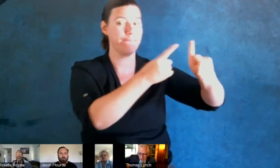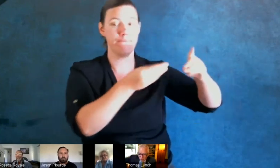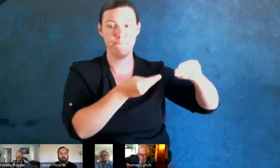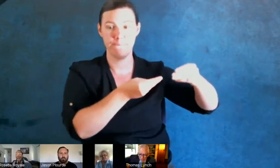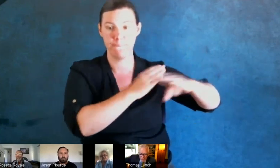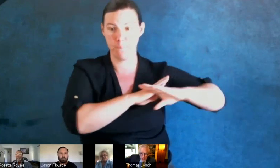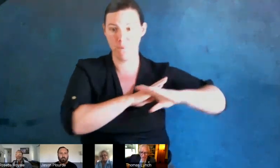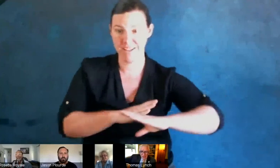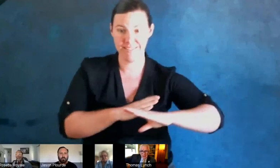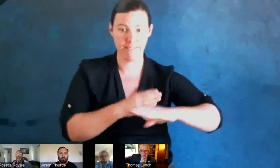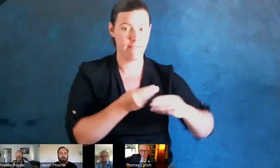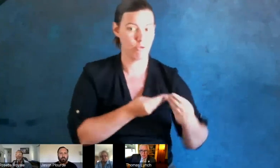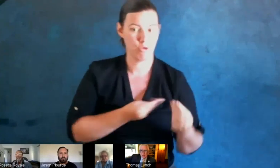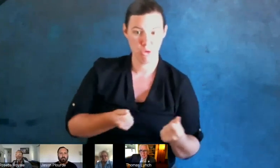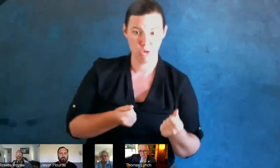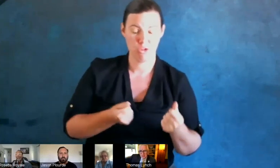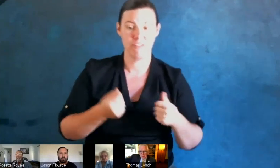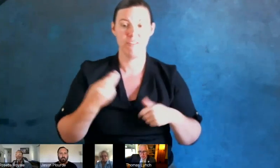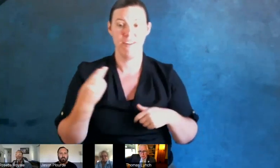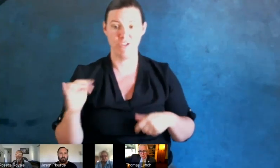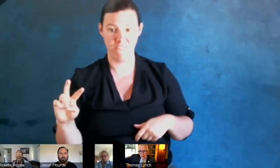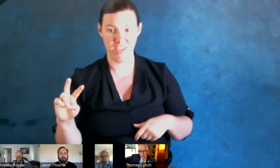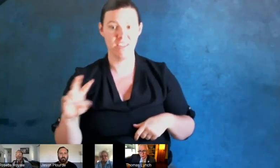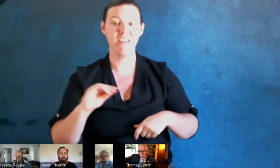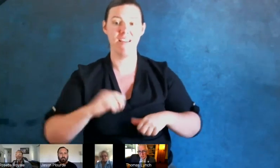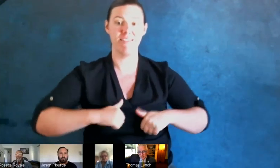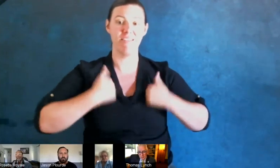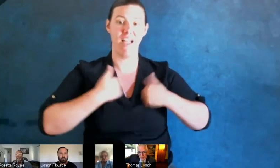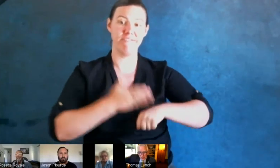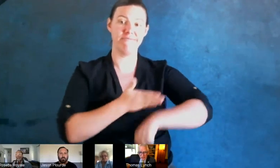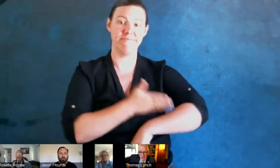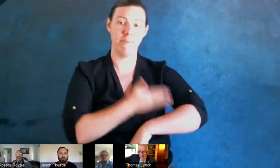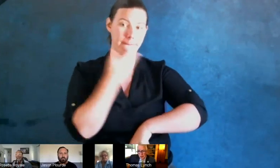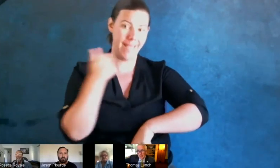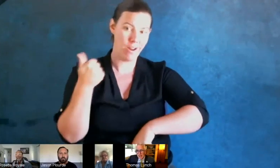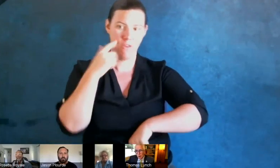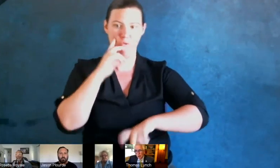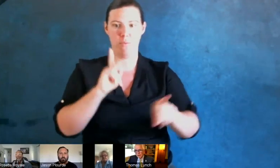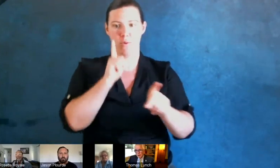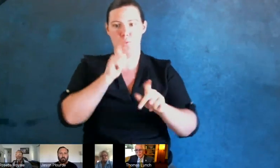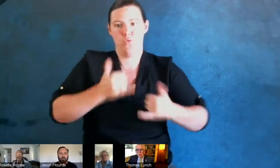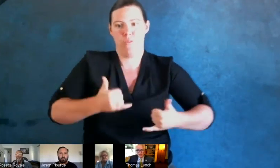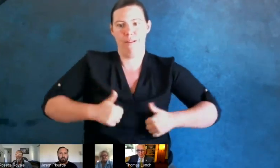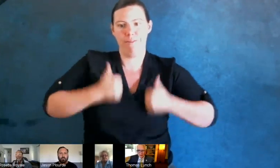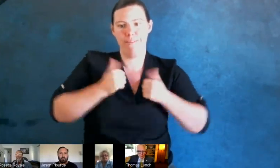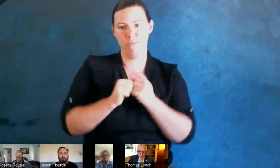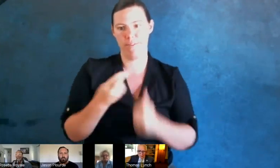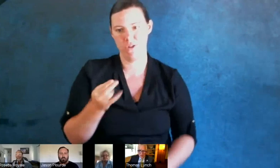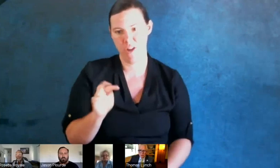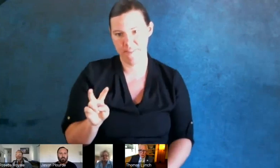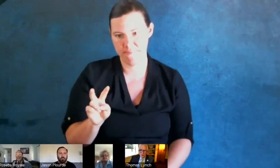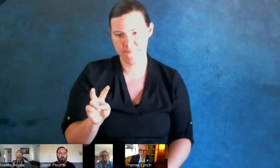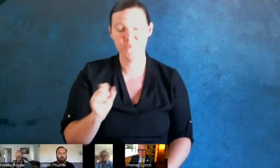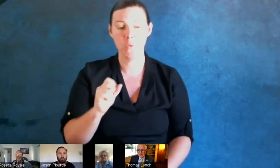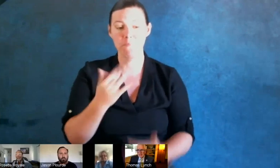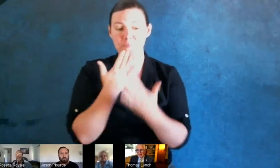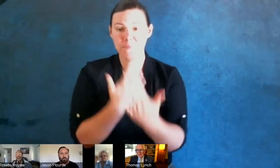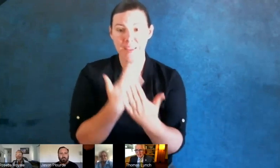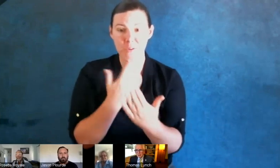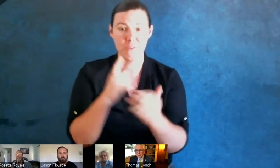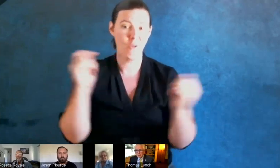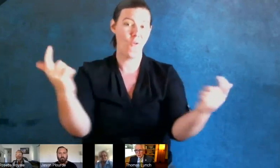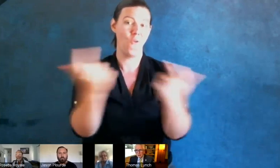of curing HIV, and making life better for people who are living with HIV. And I want to thank all of you for a fabulous symposium